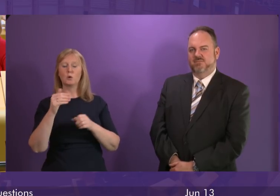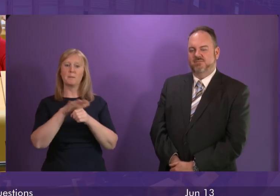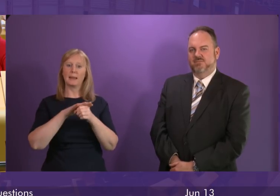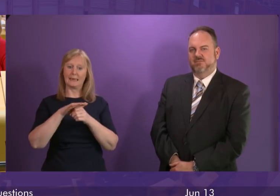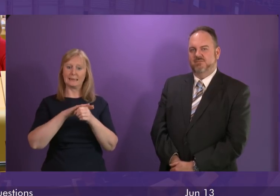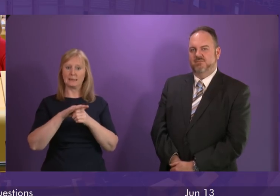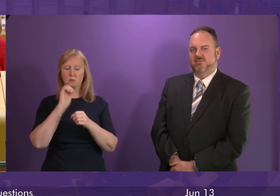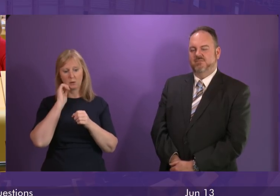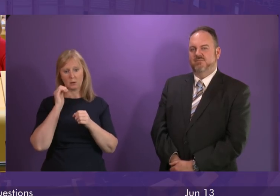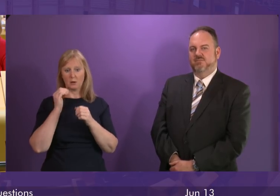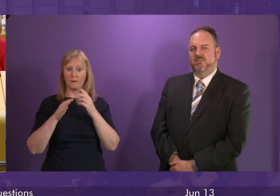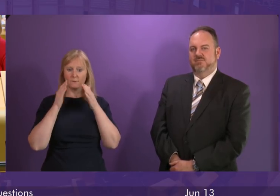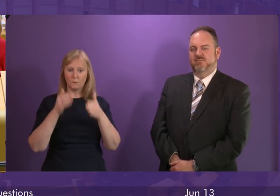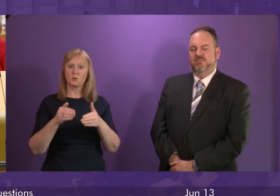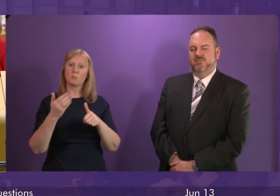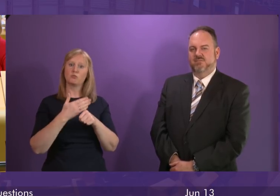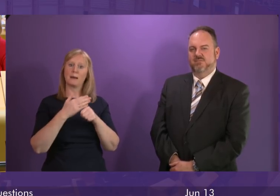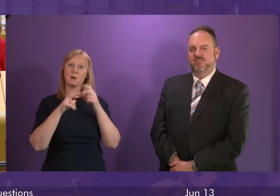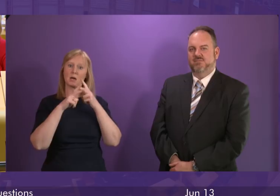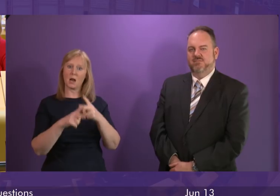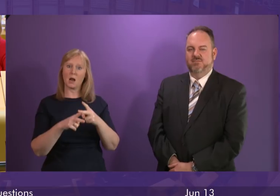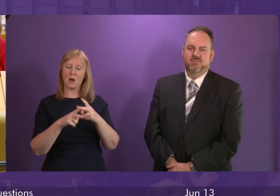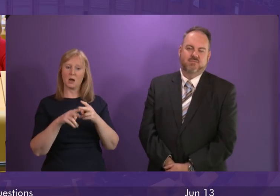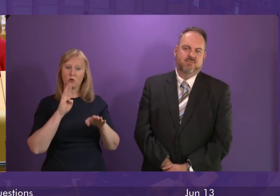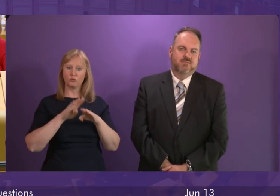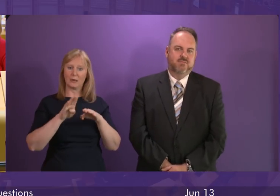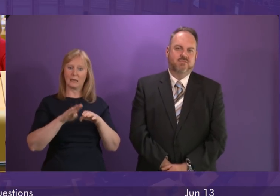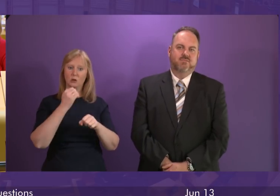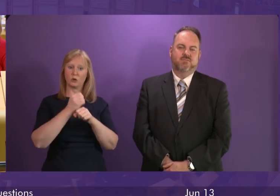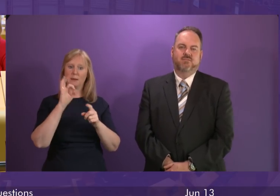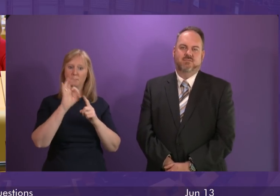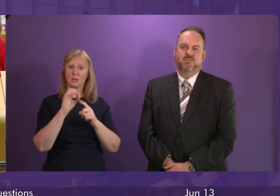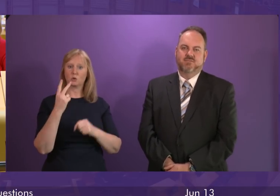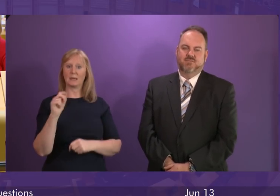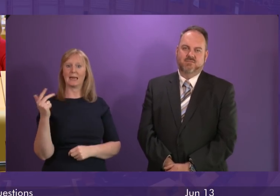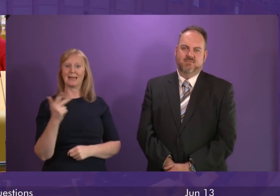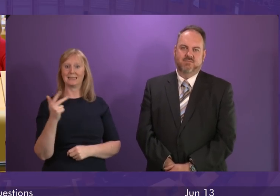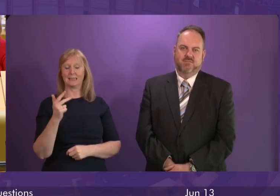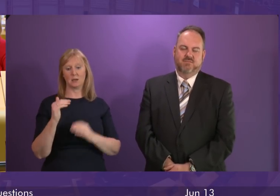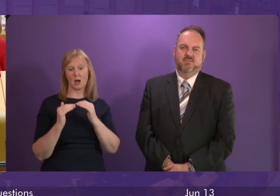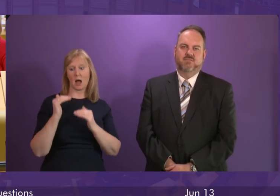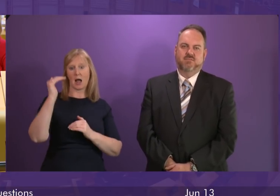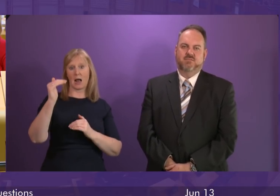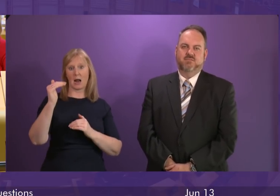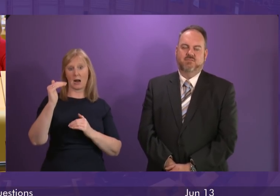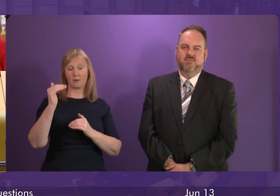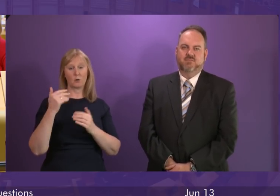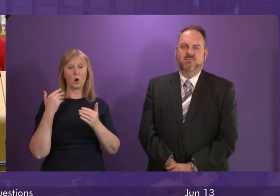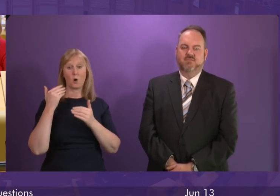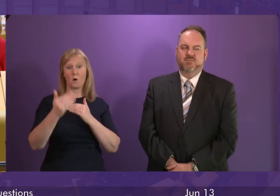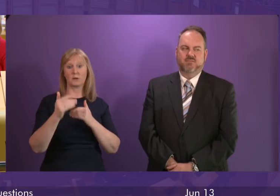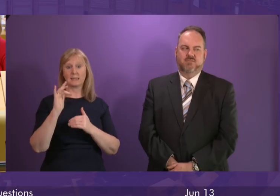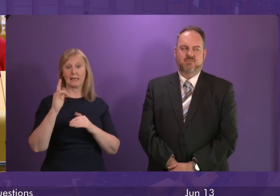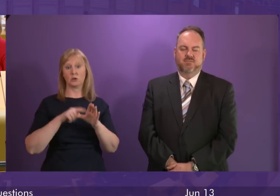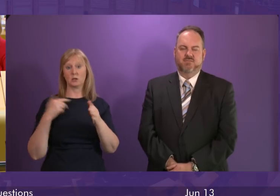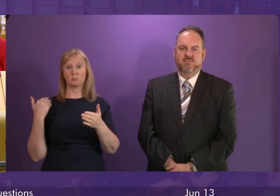care and general practice. The number of trainee GPs in 2018 was its highest level for over a decade. So we'll continue